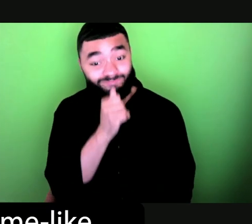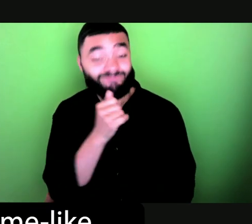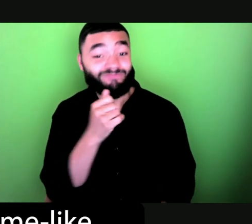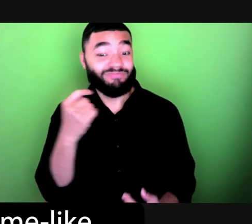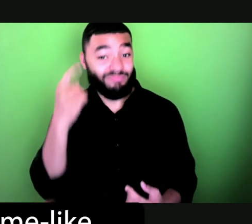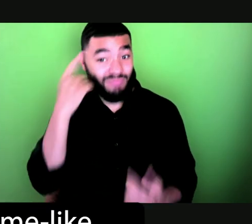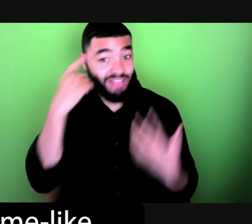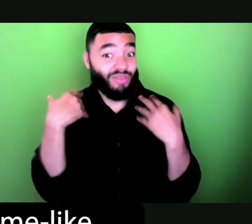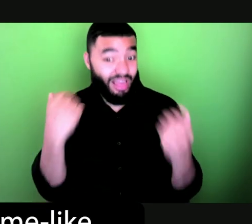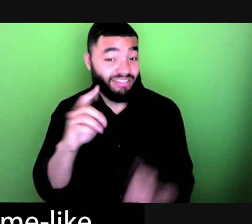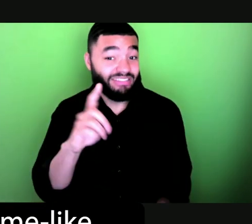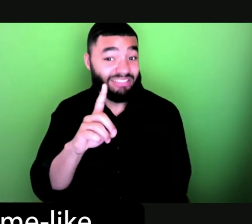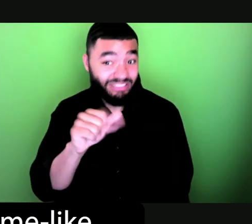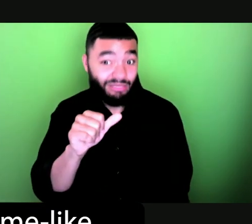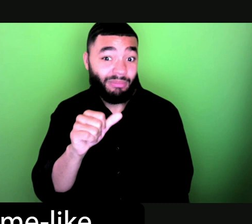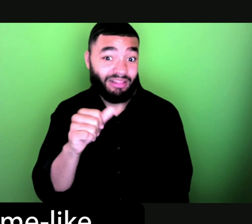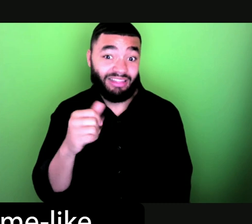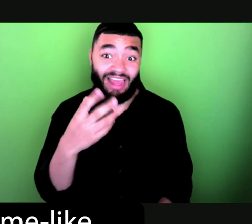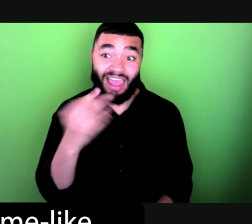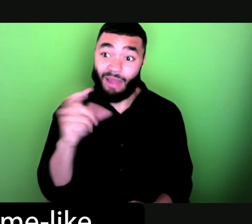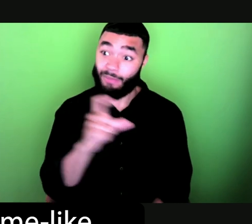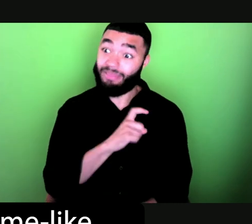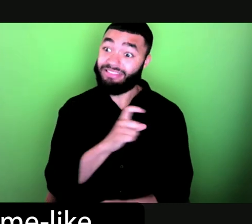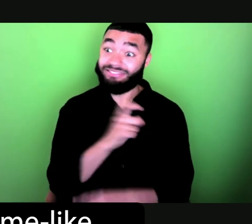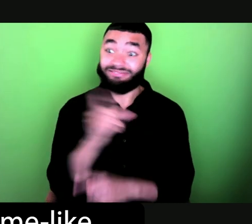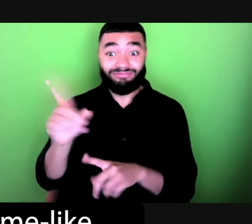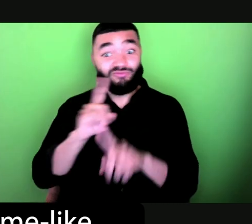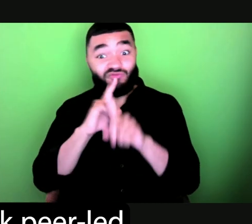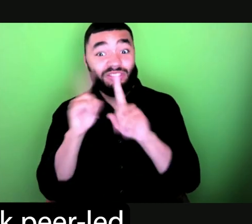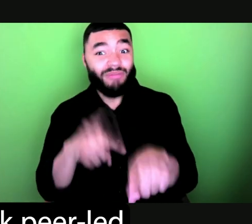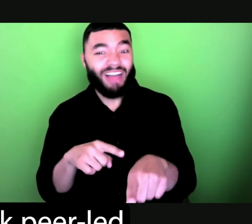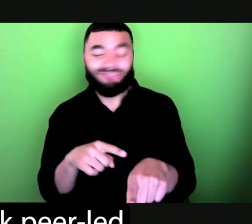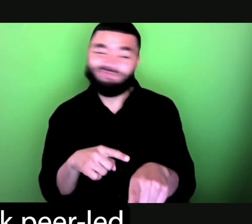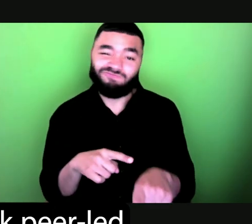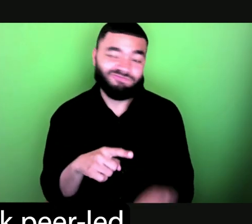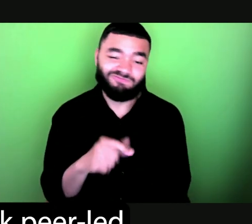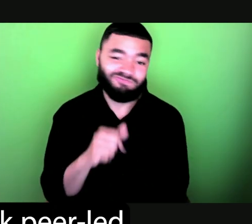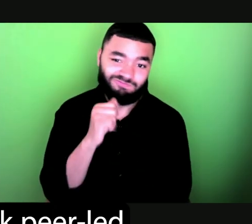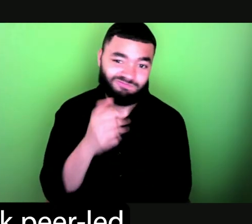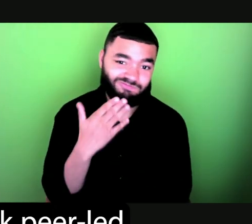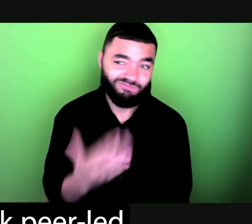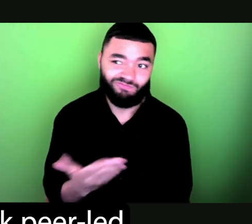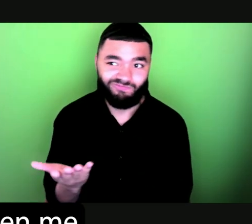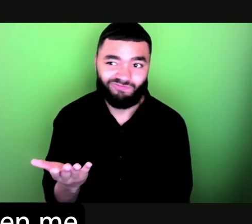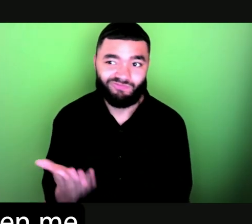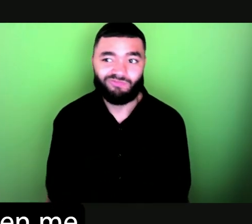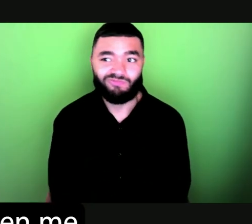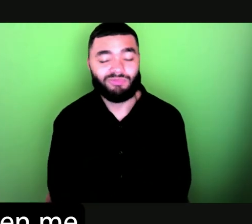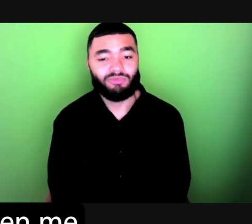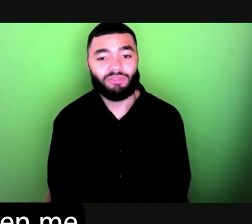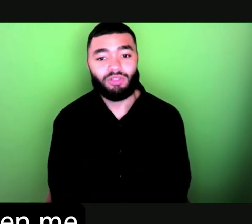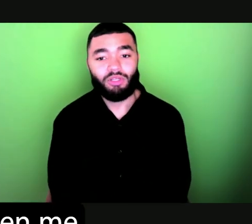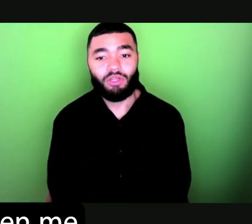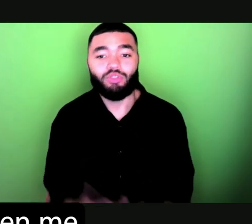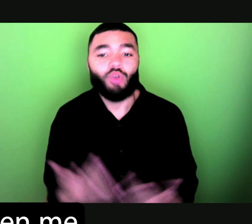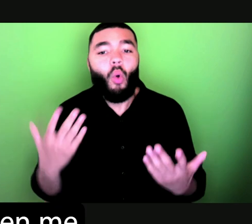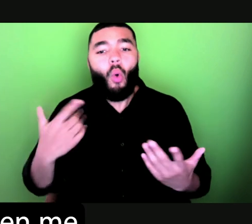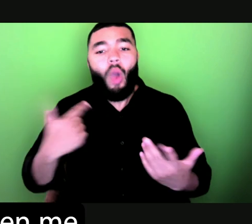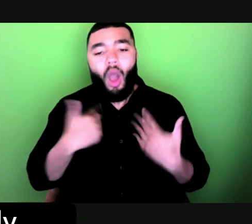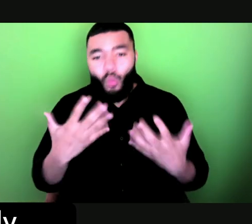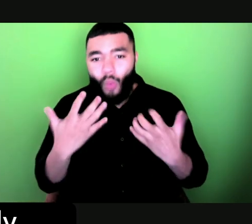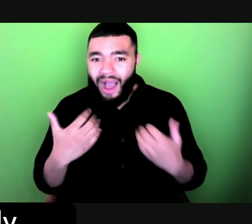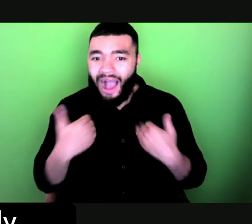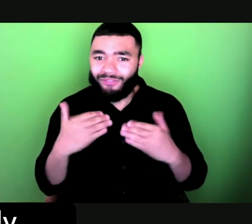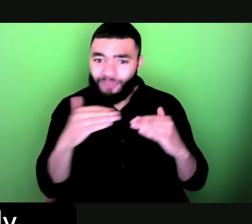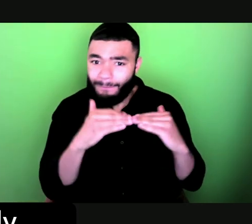non-carceral, home-like settings like a peer-led respite, or even just a Black peer-led phone line could have given me the